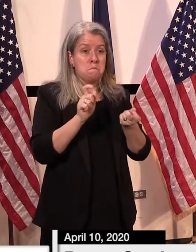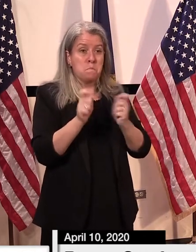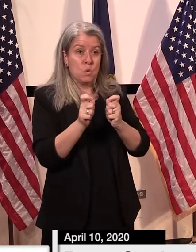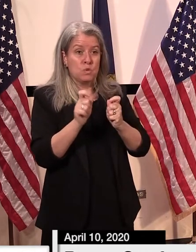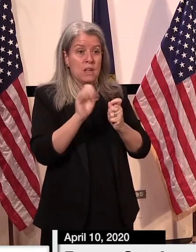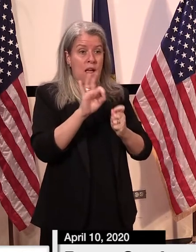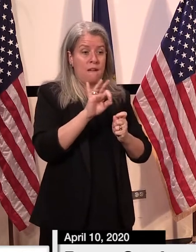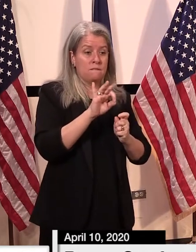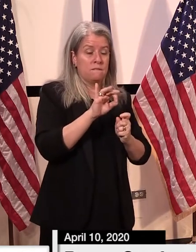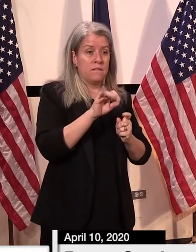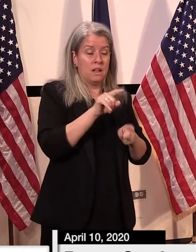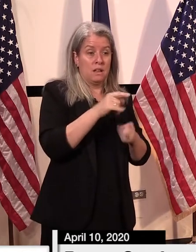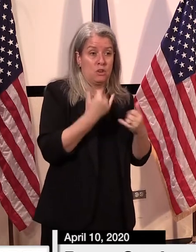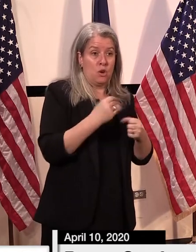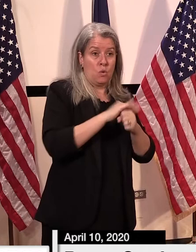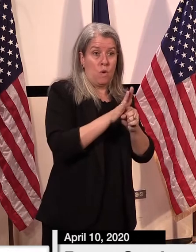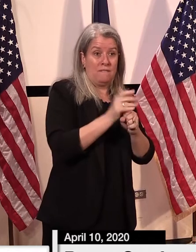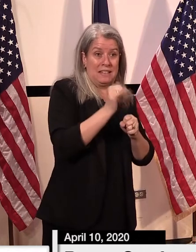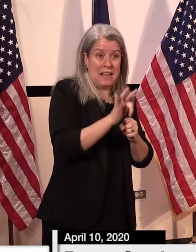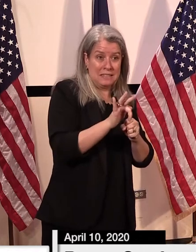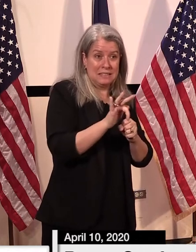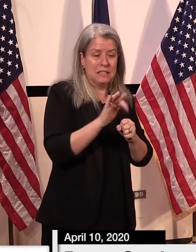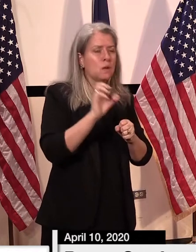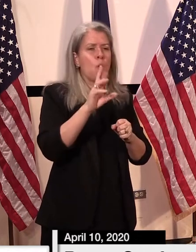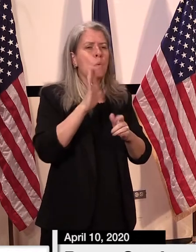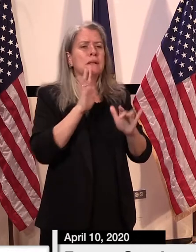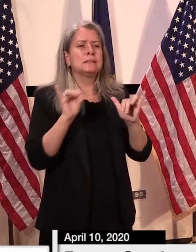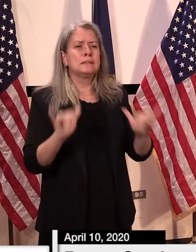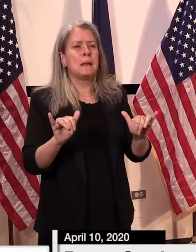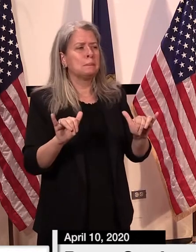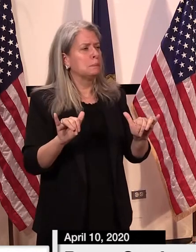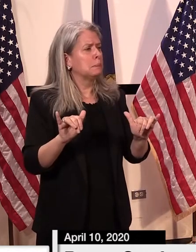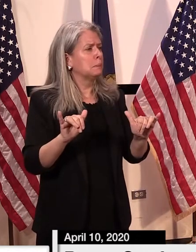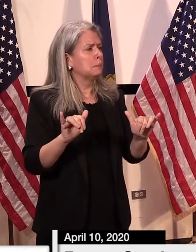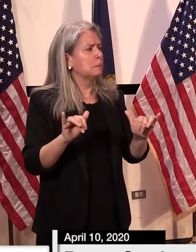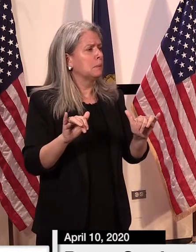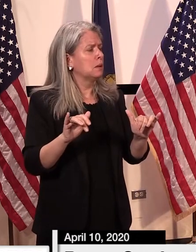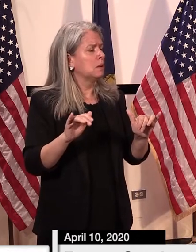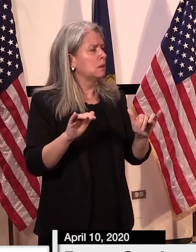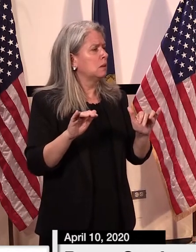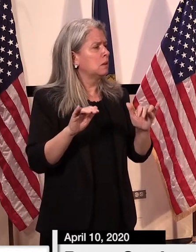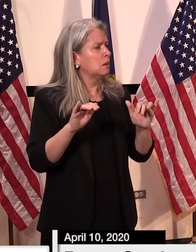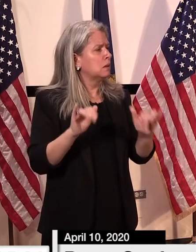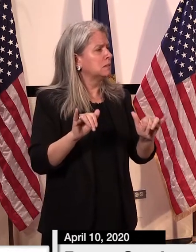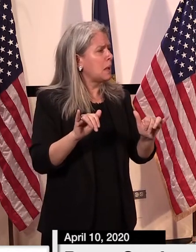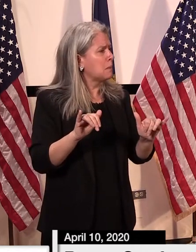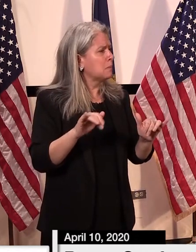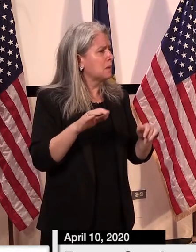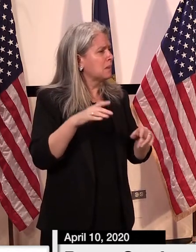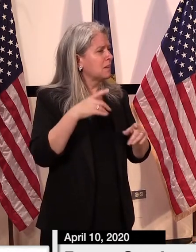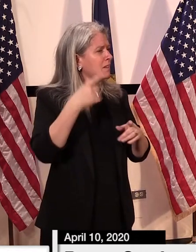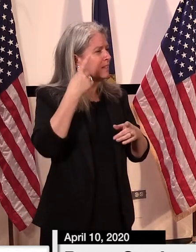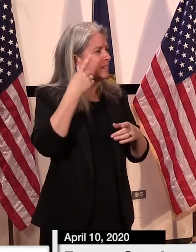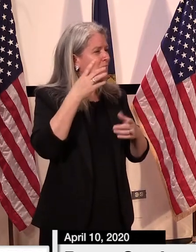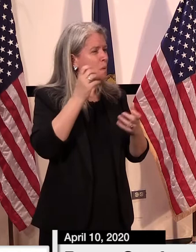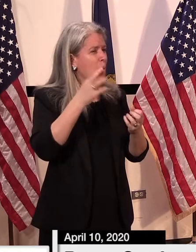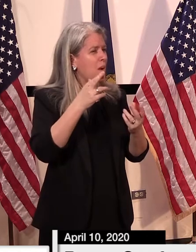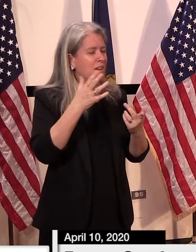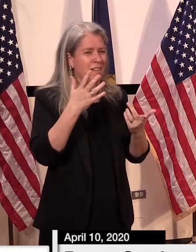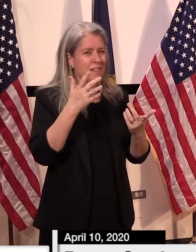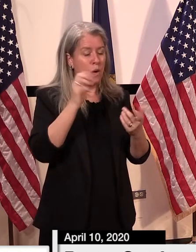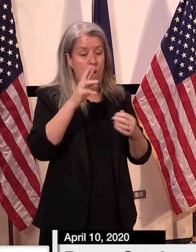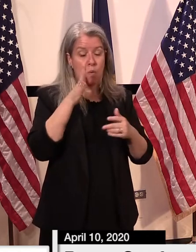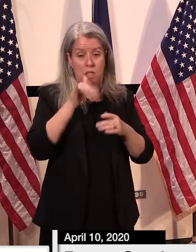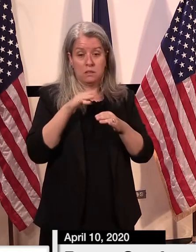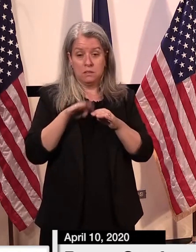of the uh covid19 virus or you suspect the risk by it's coming